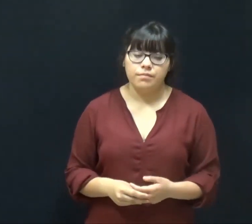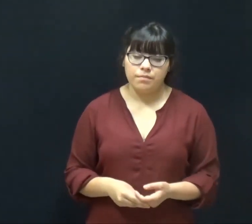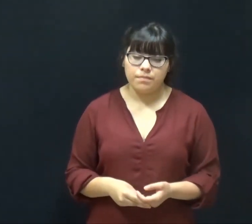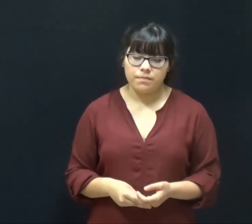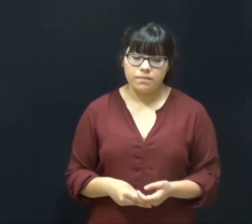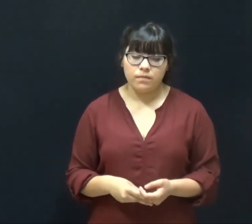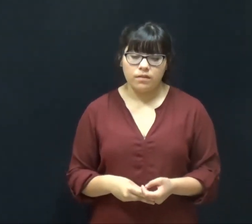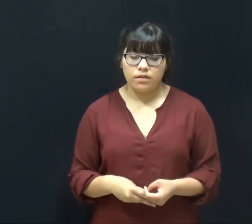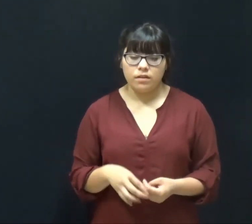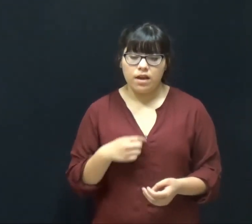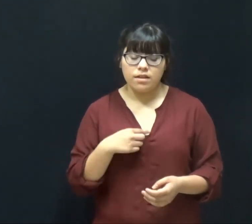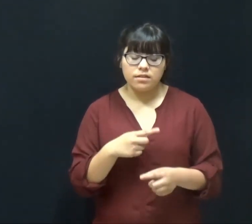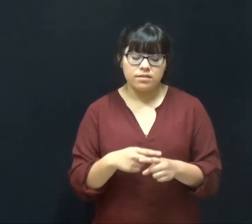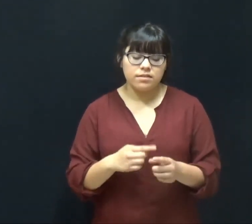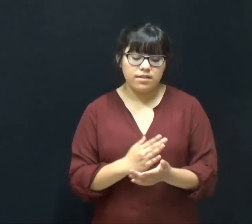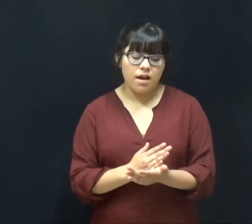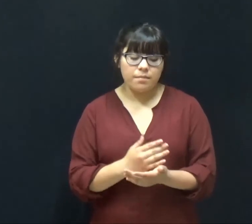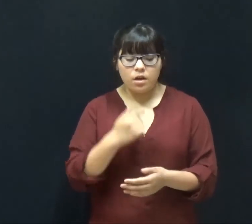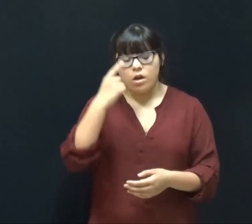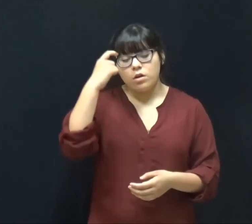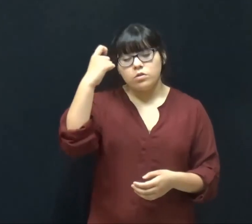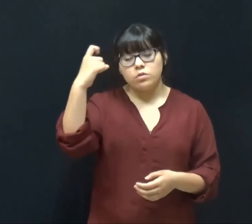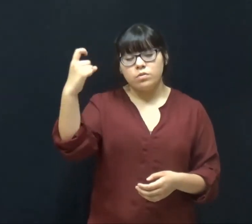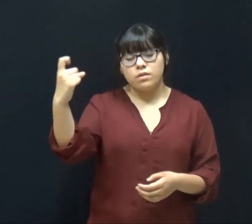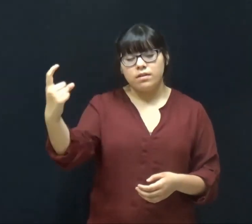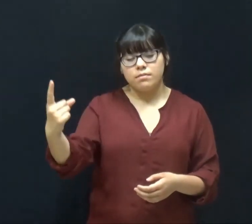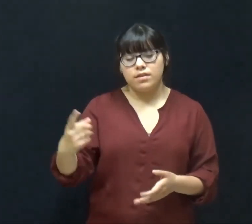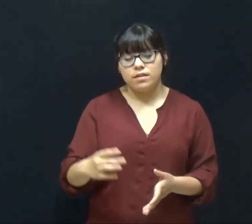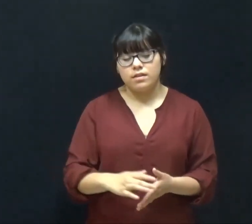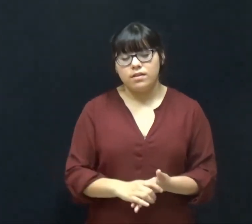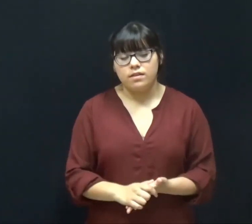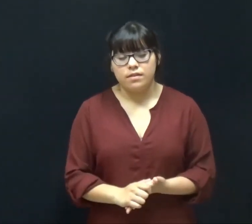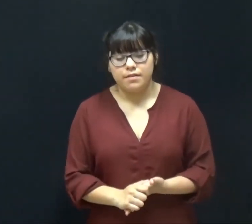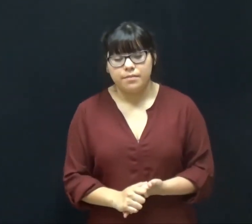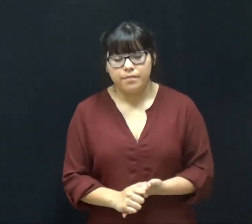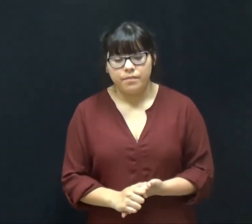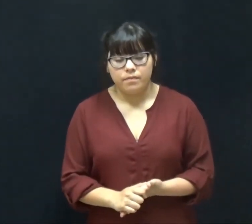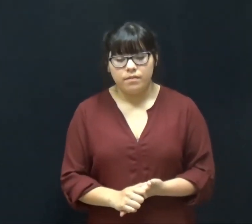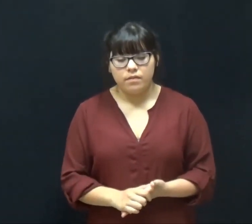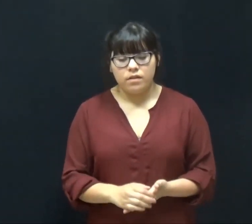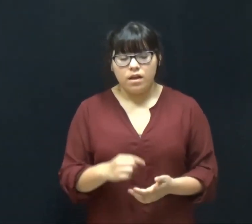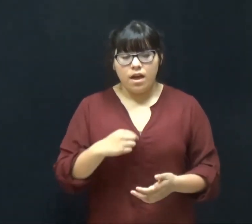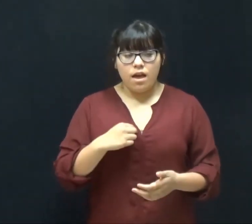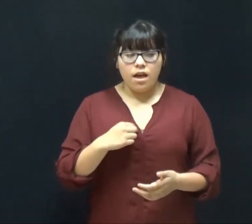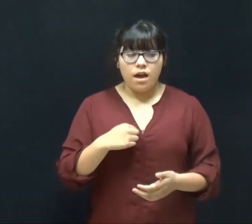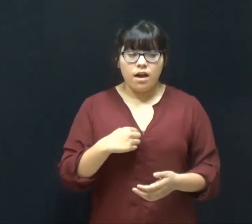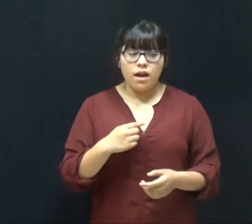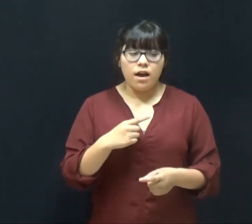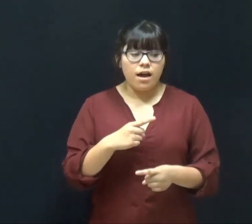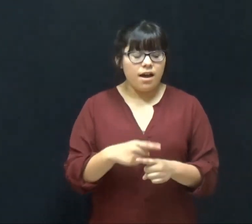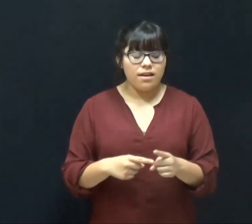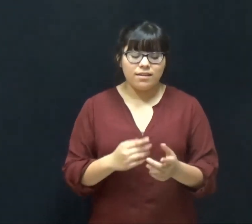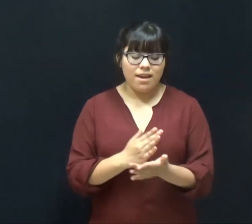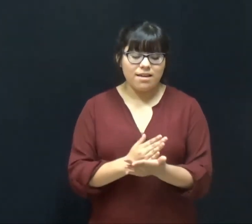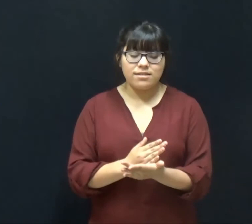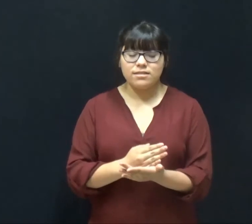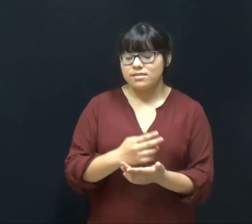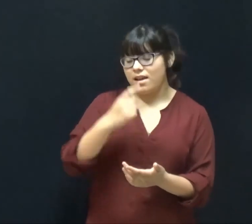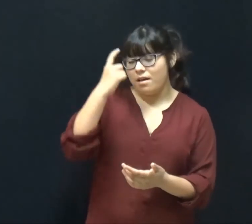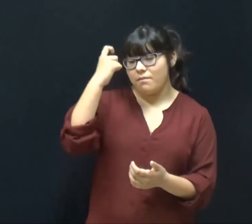pensar en ti I can't stop dreaming of you Como te necesito Como can't stop